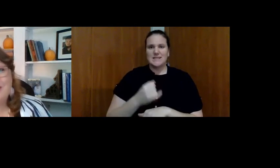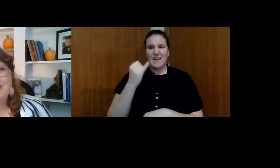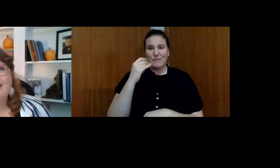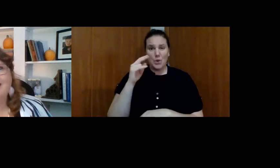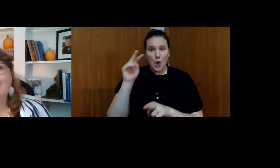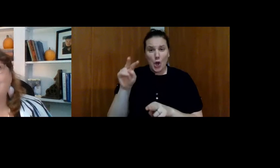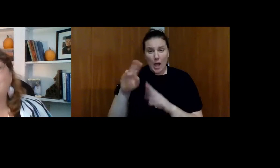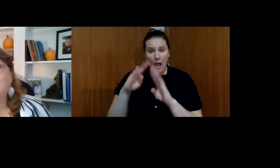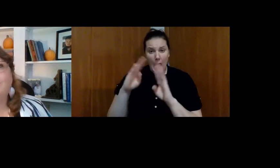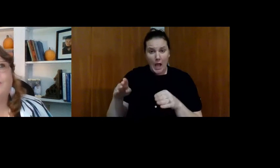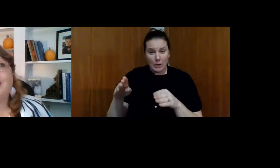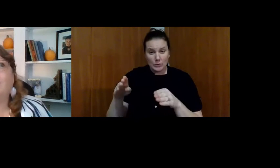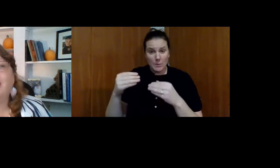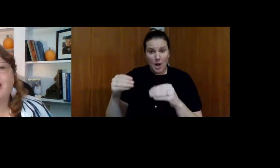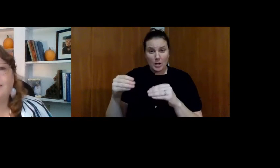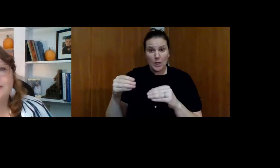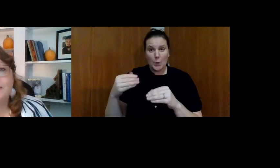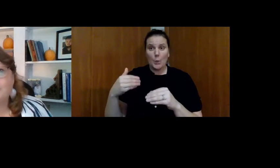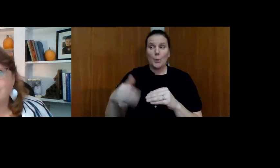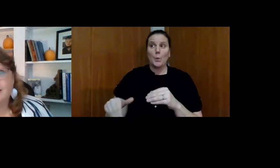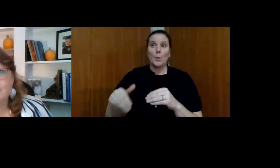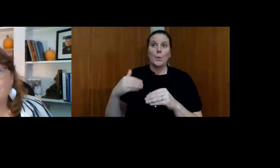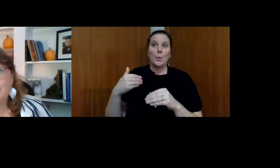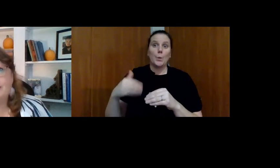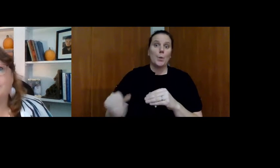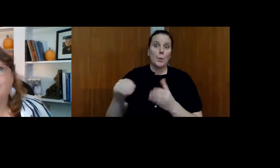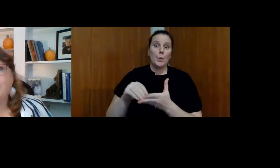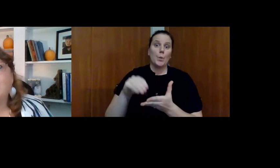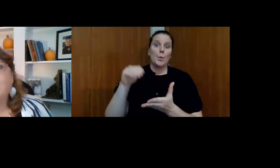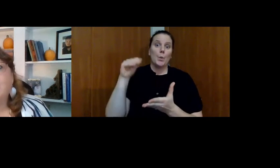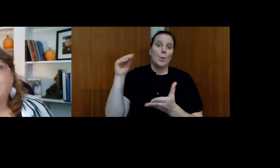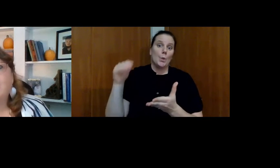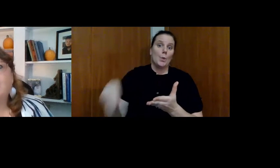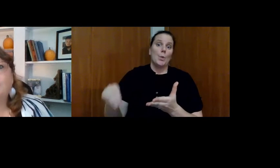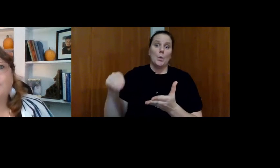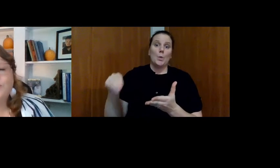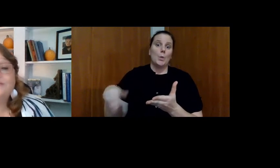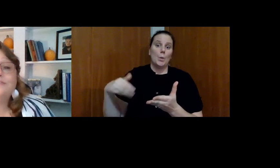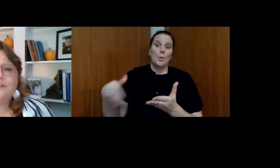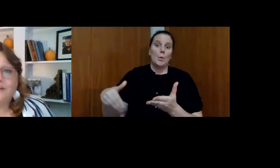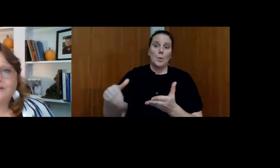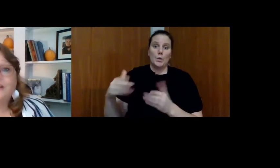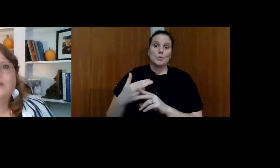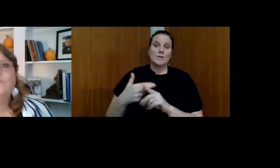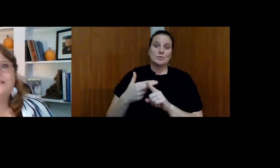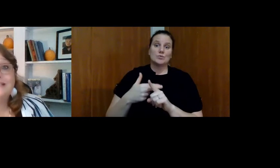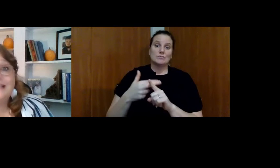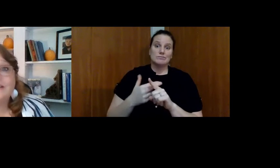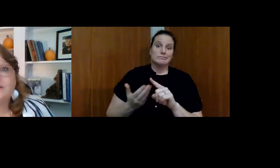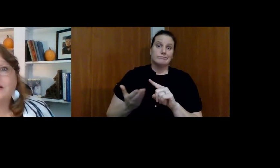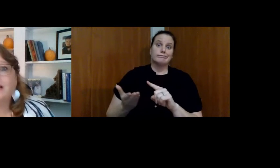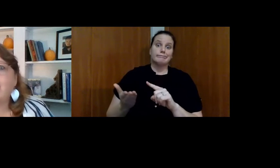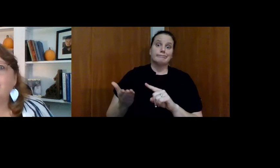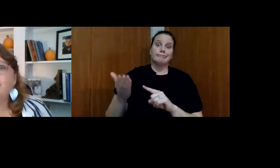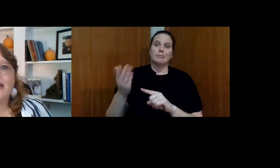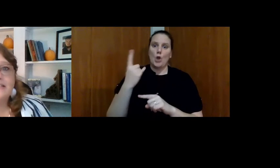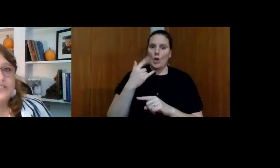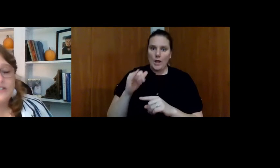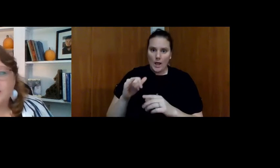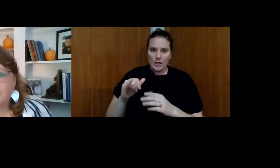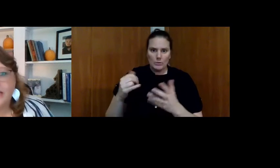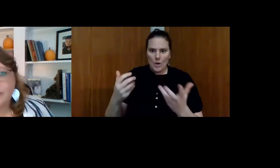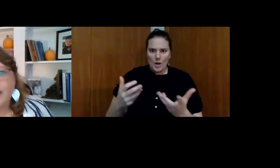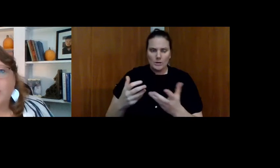the housing market lately know how absolutely expensive rentals are. And what does that look like? And